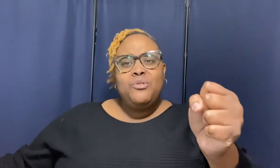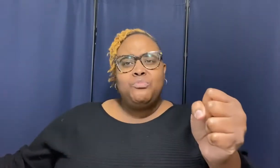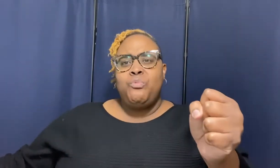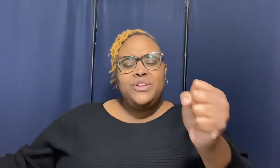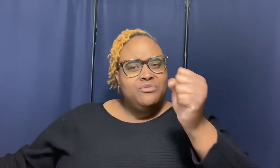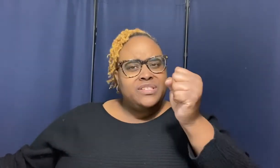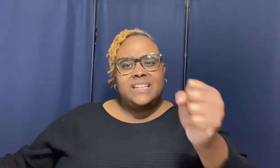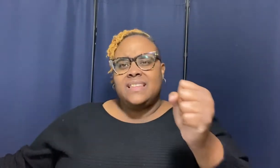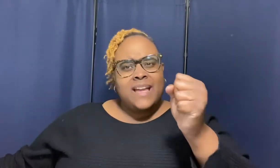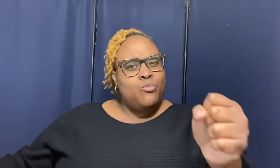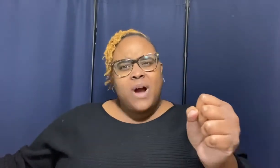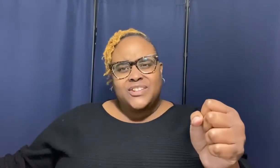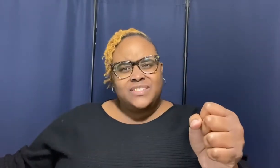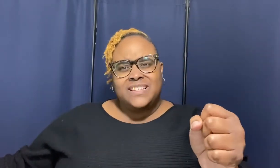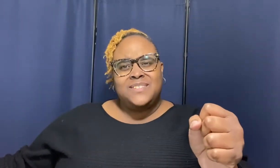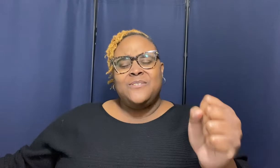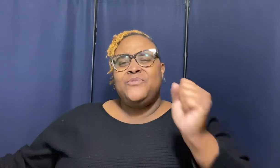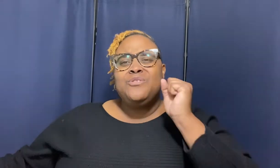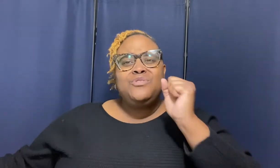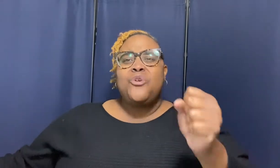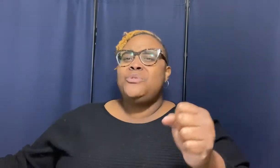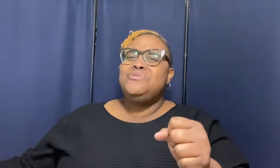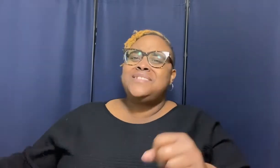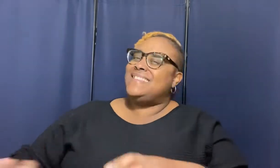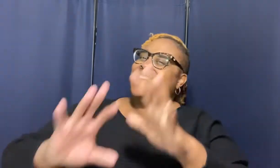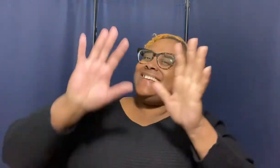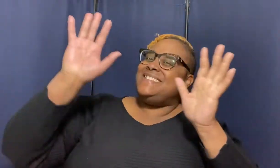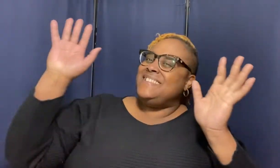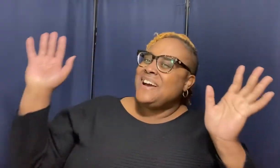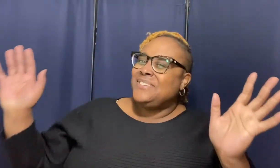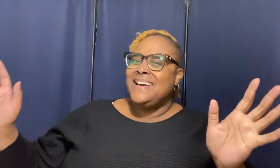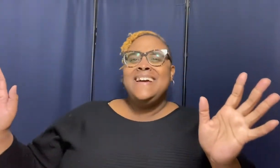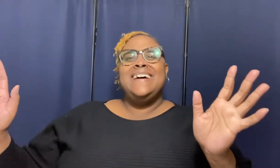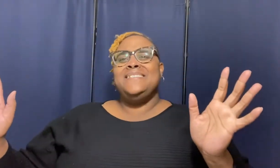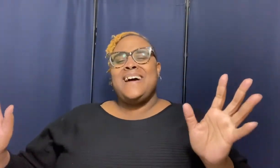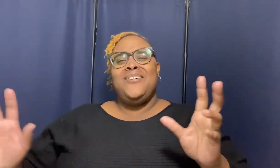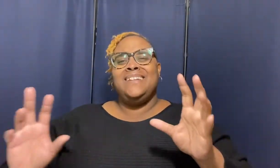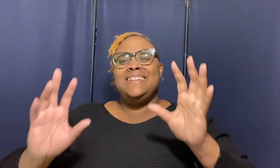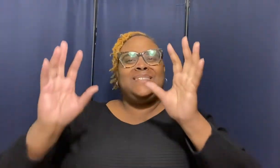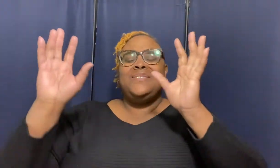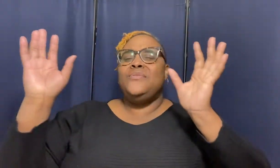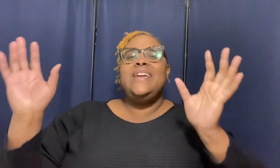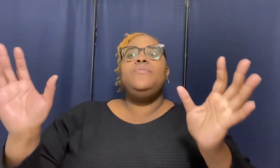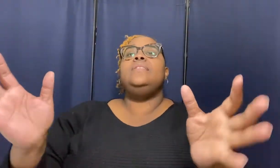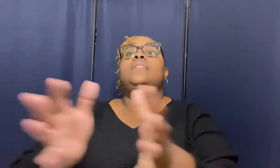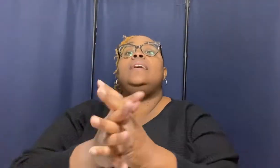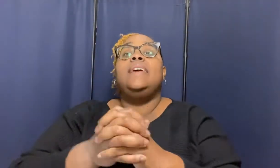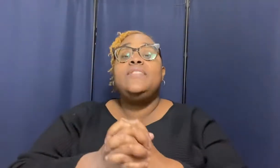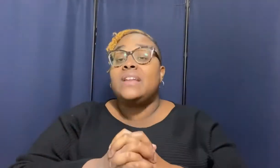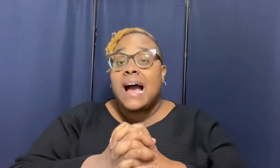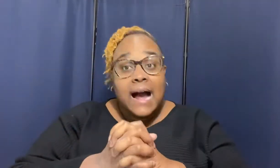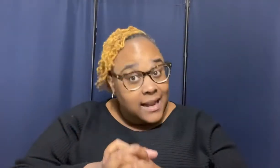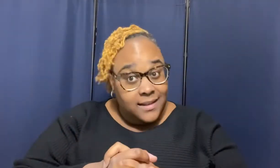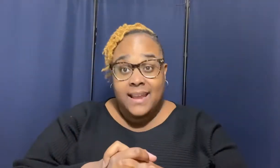when you sit there and watch this stuff you know when you sit there and see all all of this stuff even honey even the holidays